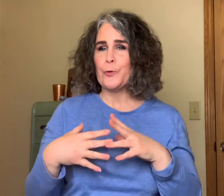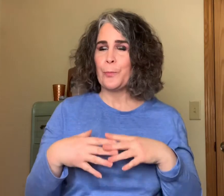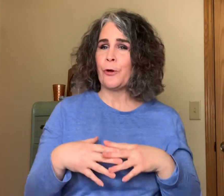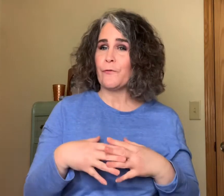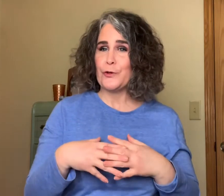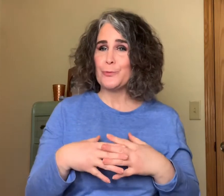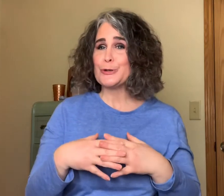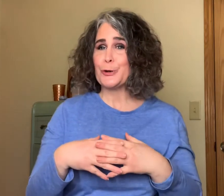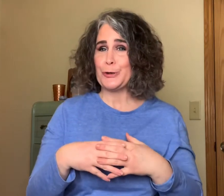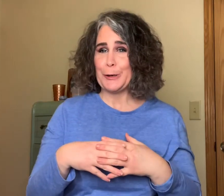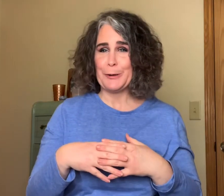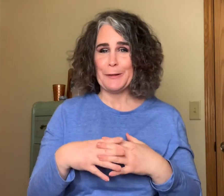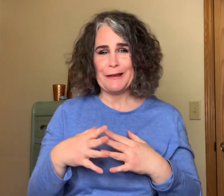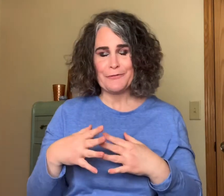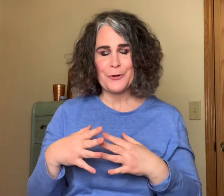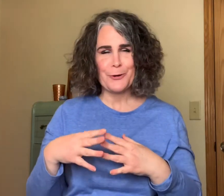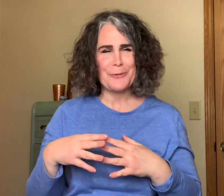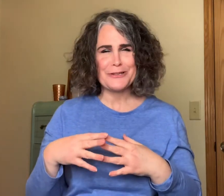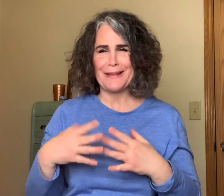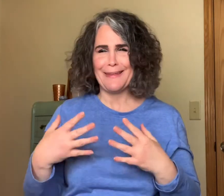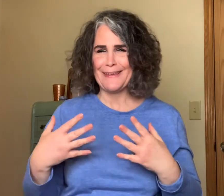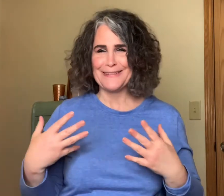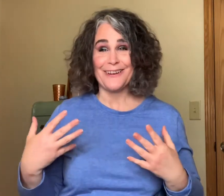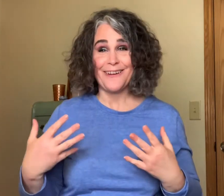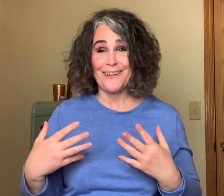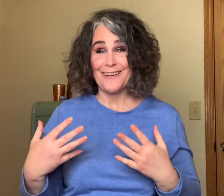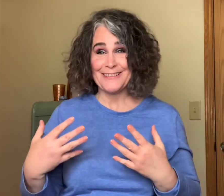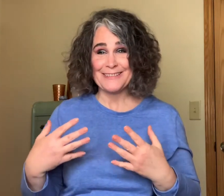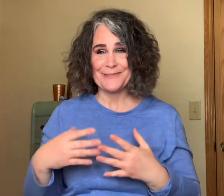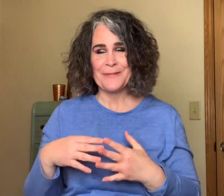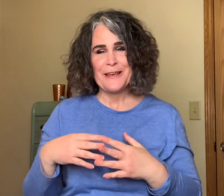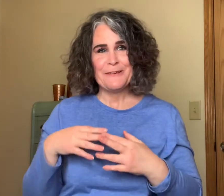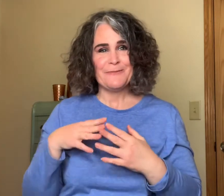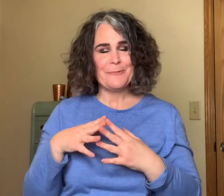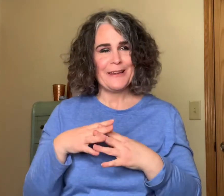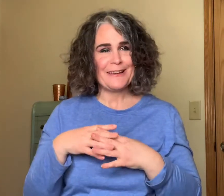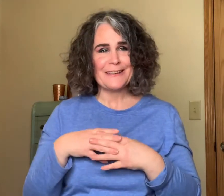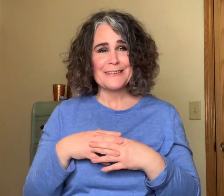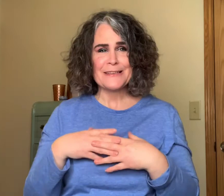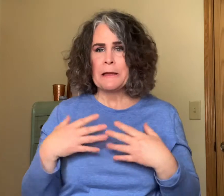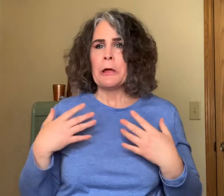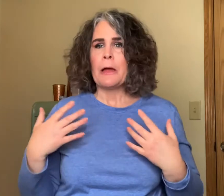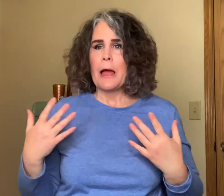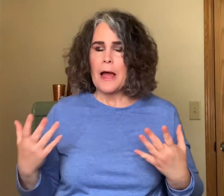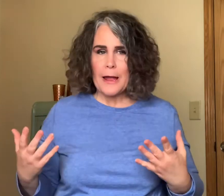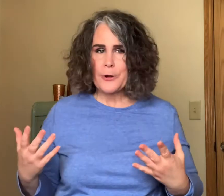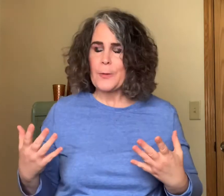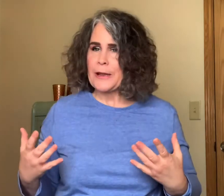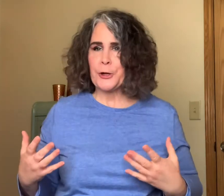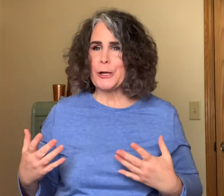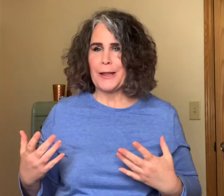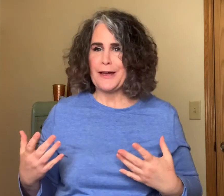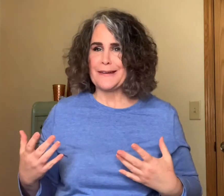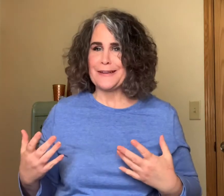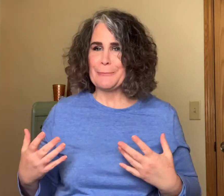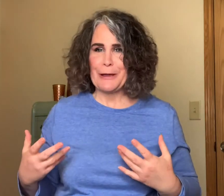perfumes her daughter left her which I think is awesome because I don't hear a lot about